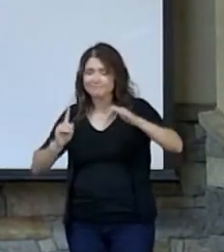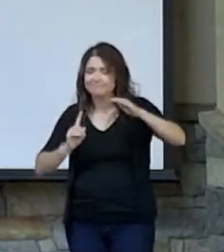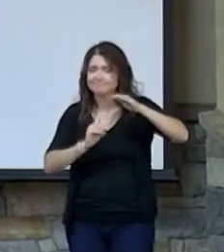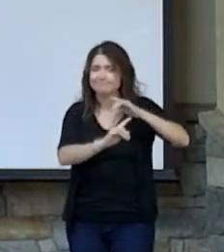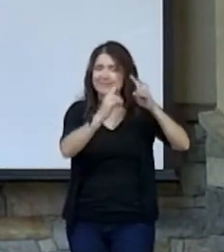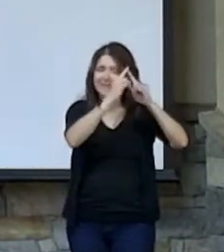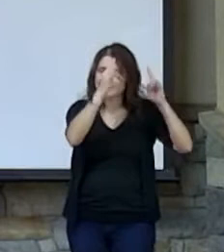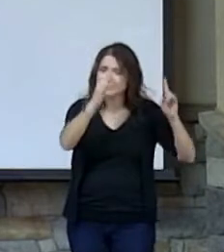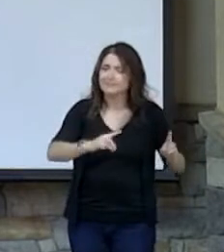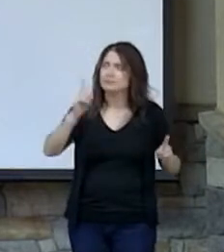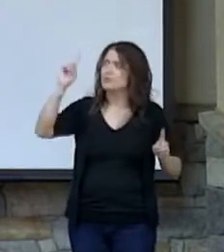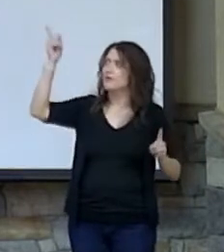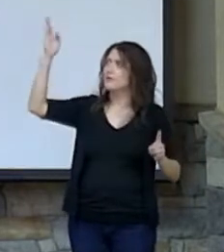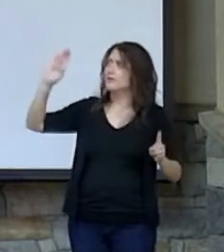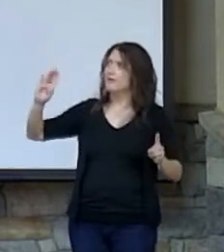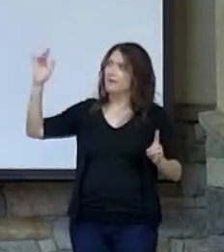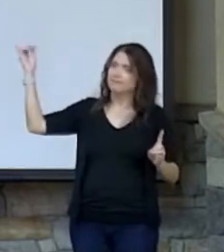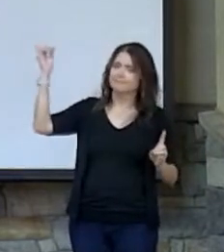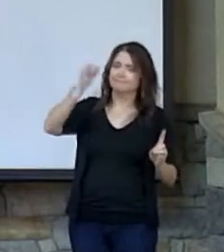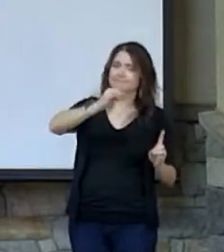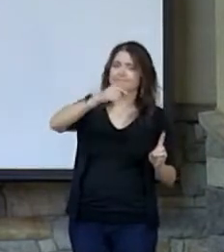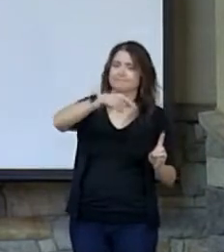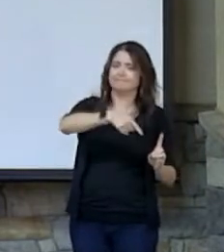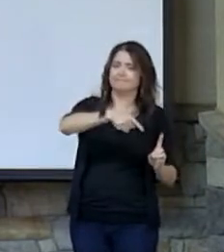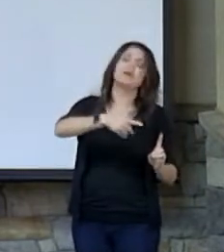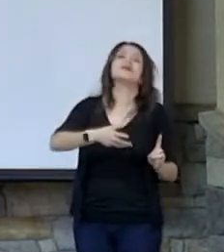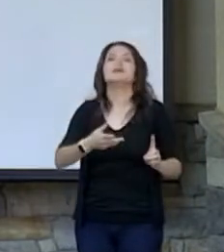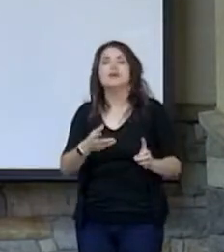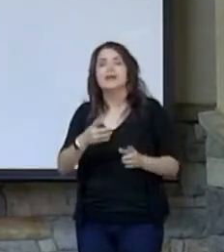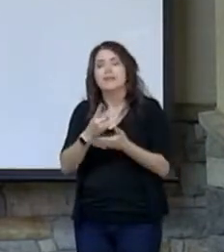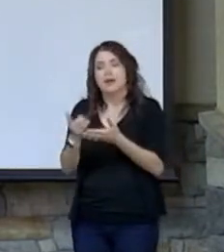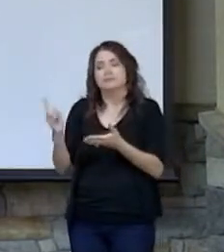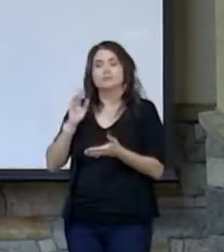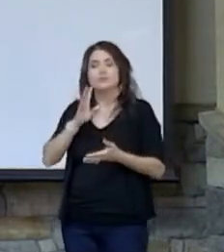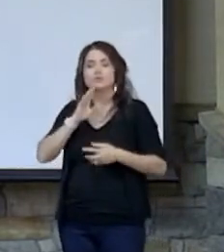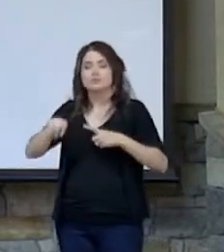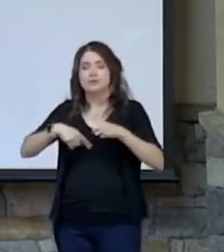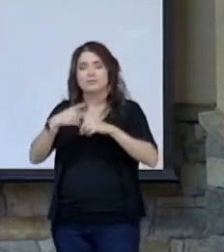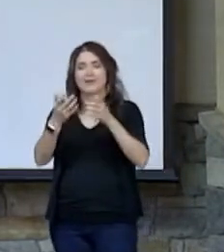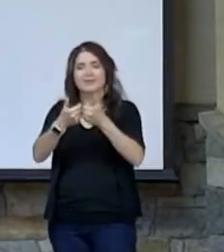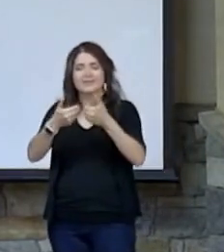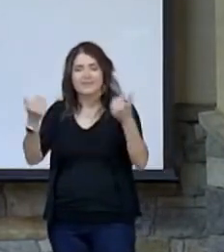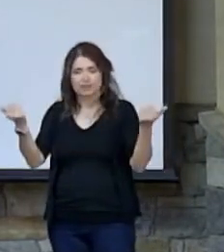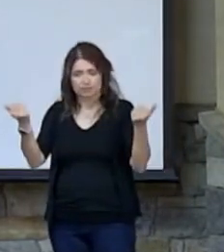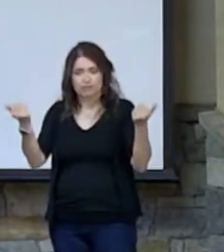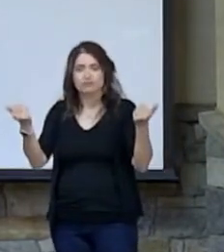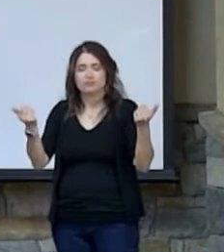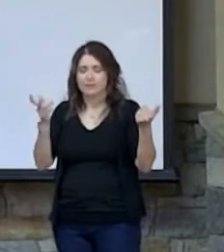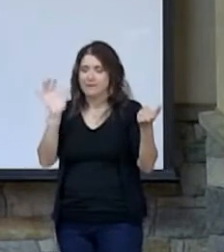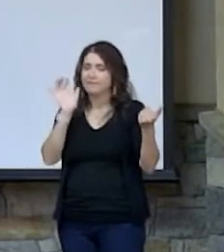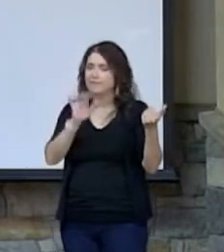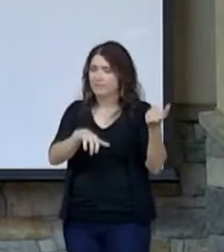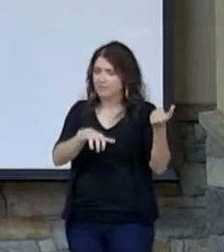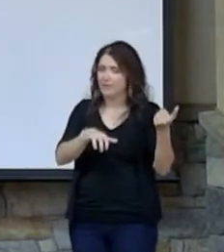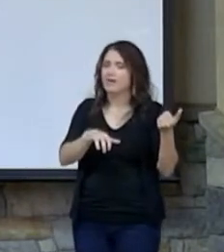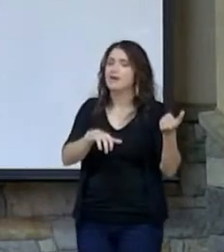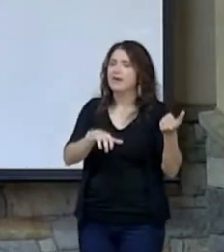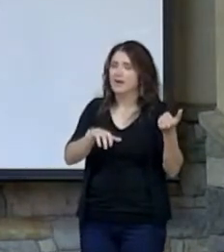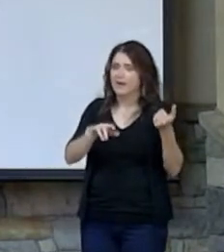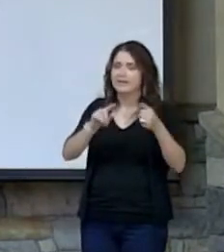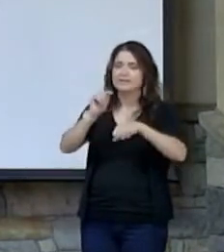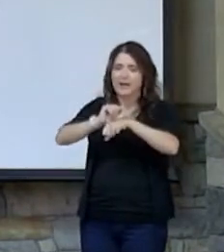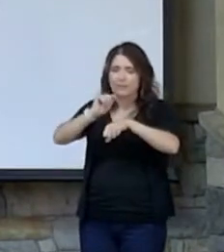presence would dwell. Last week, we talked about the division of that tabernacle. There was the outer